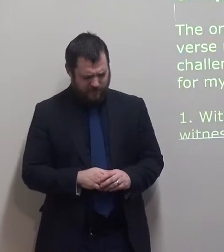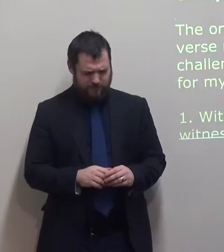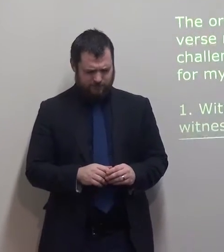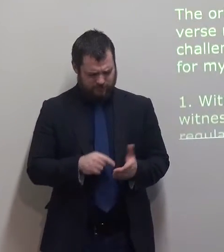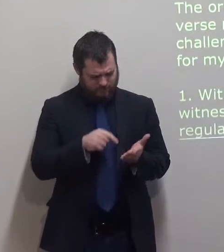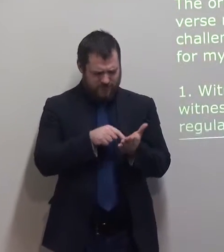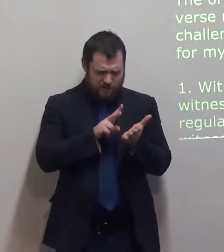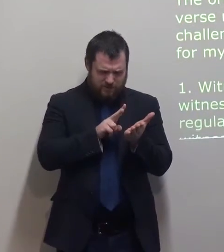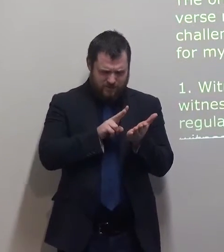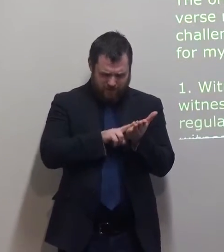write, plan.